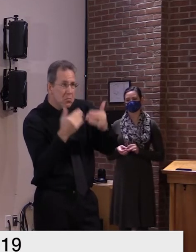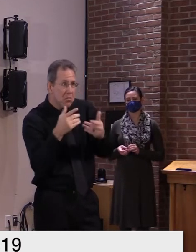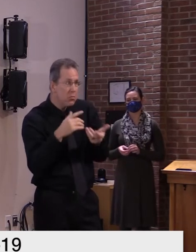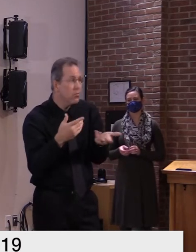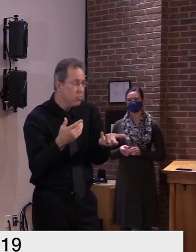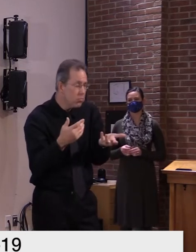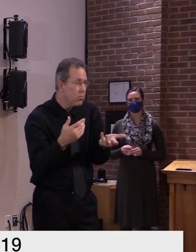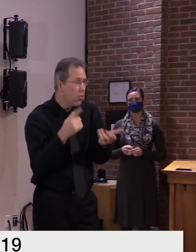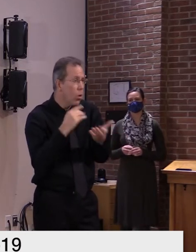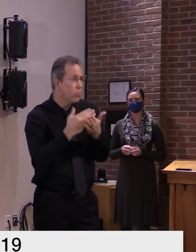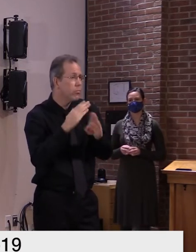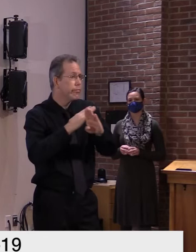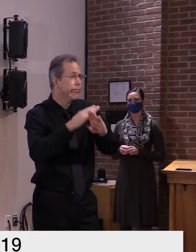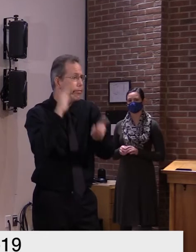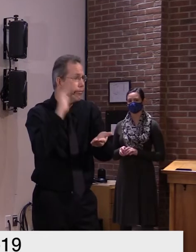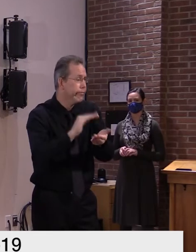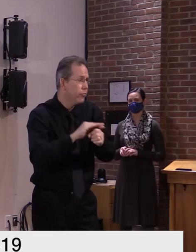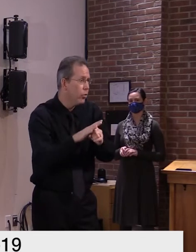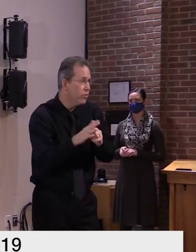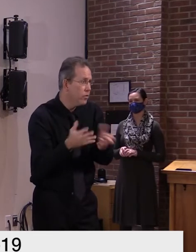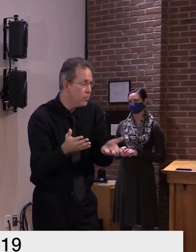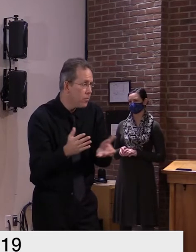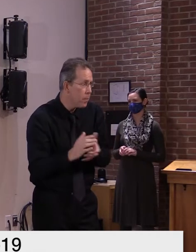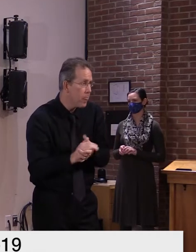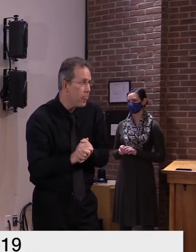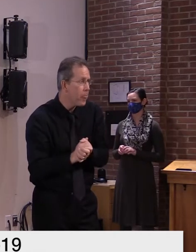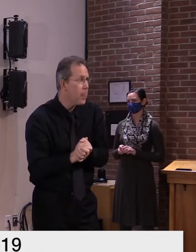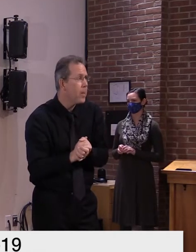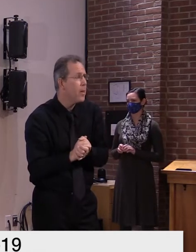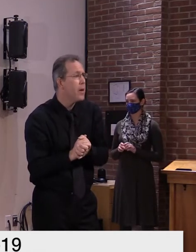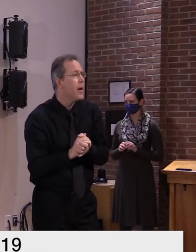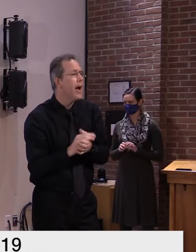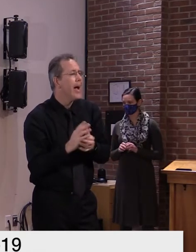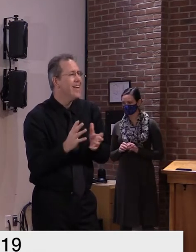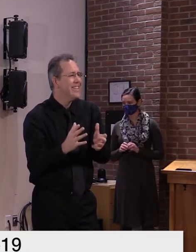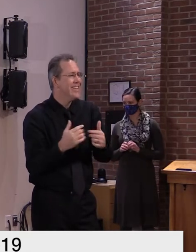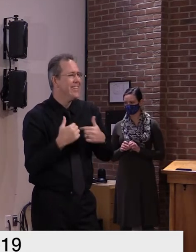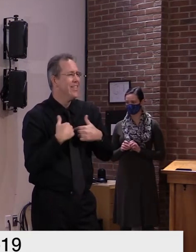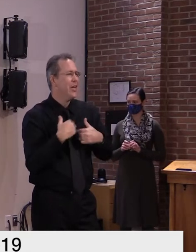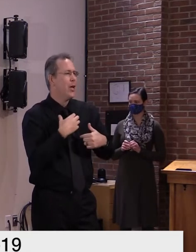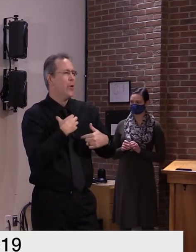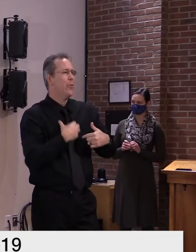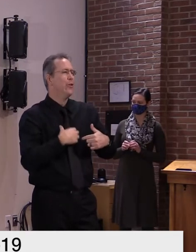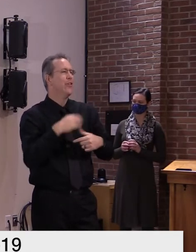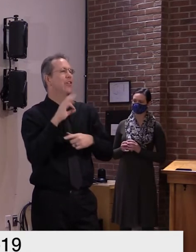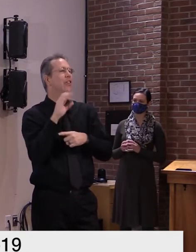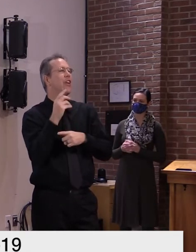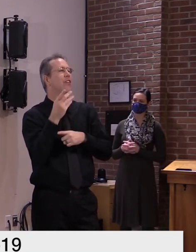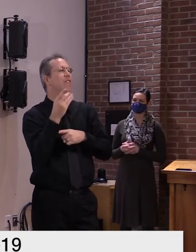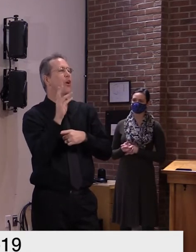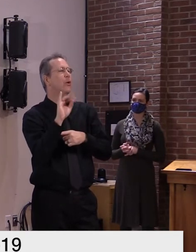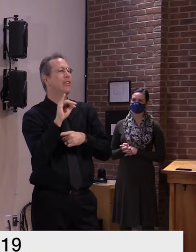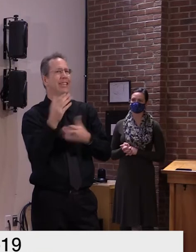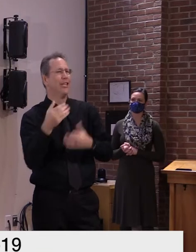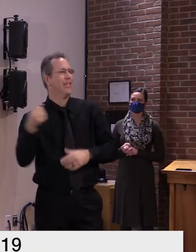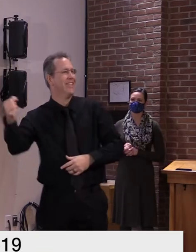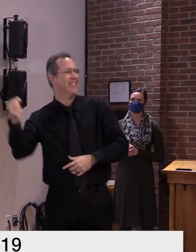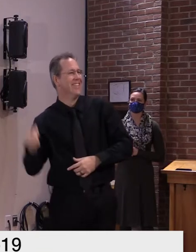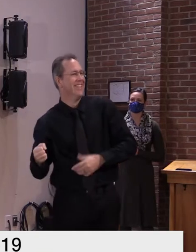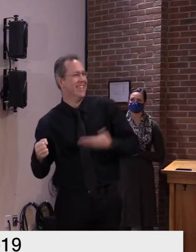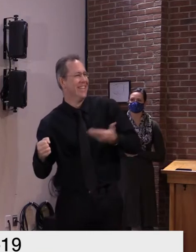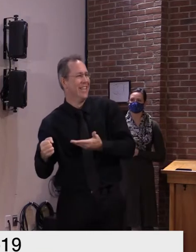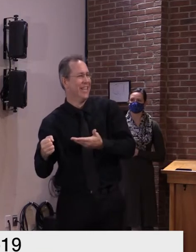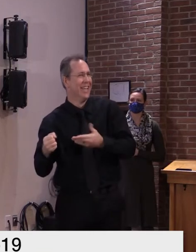so if i can channel dr fauci uh dr redfield from the cdc they are all saying